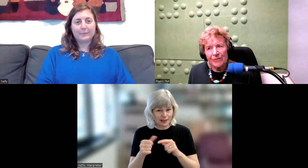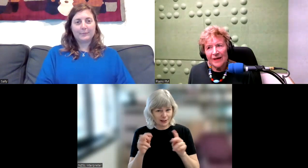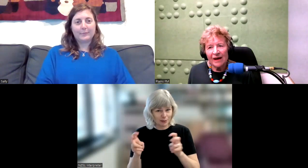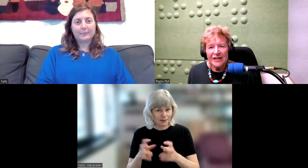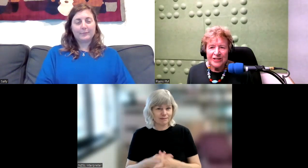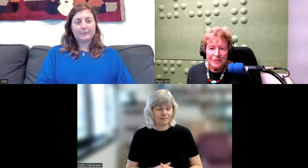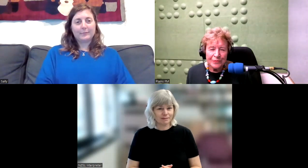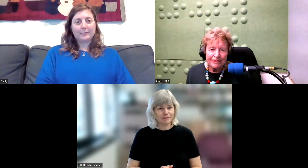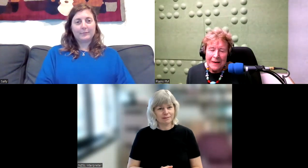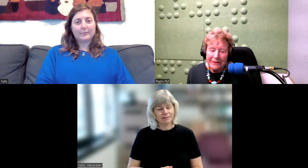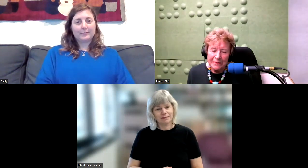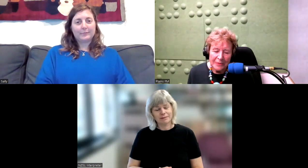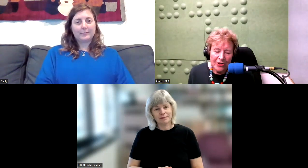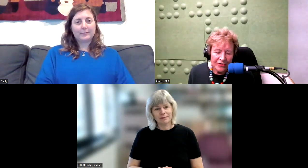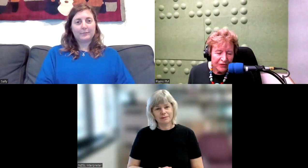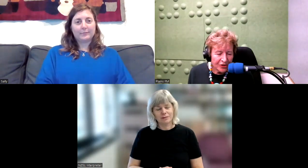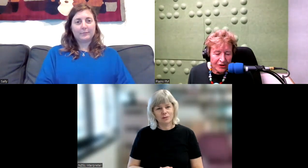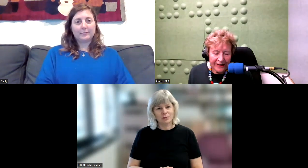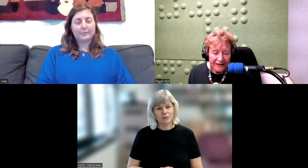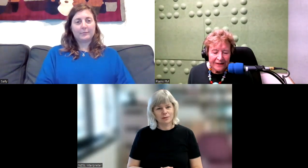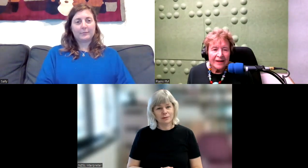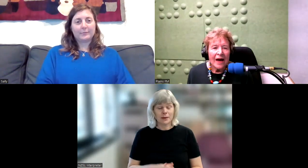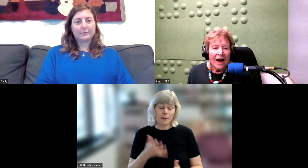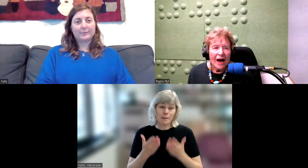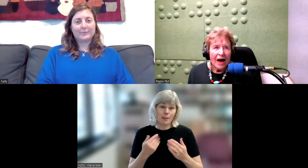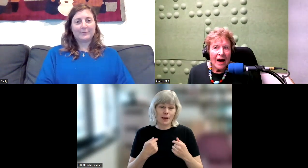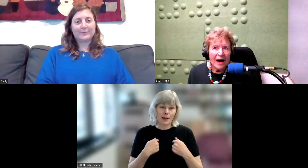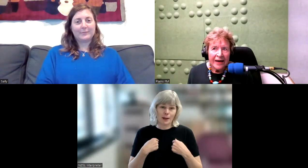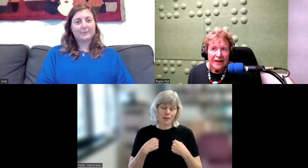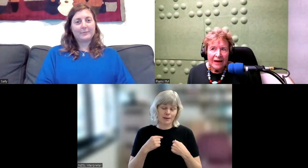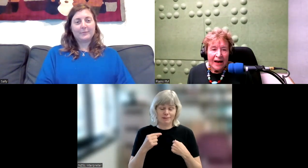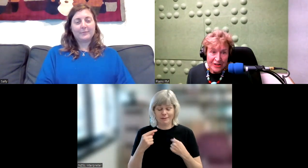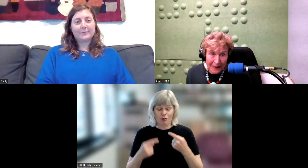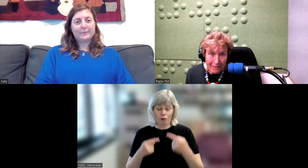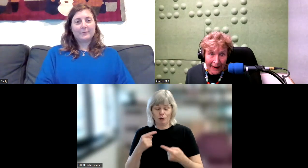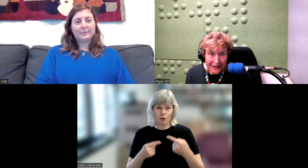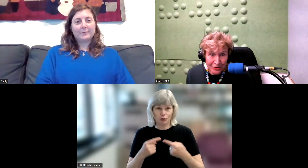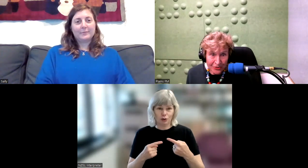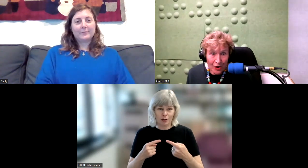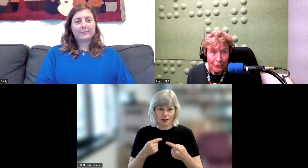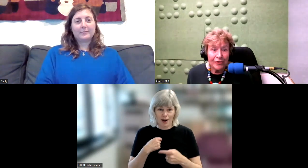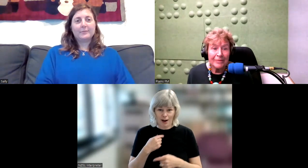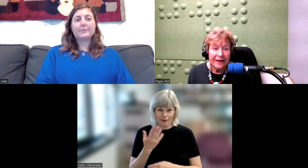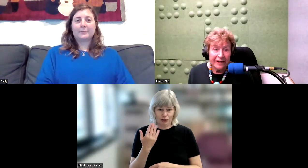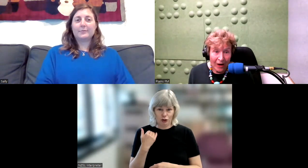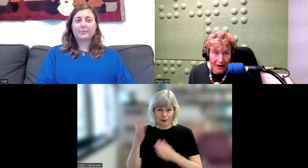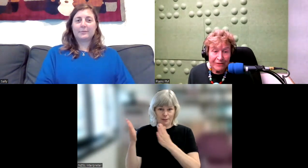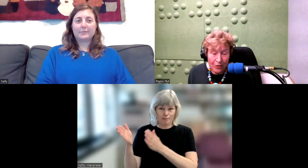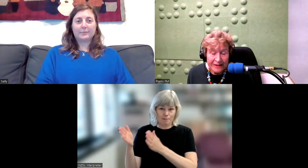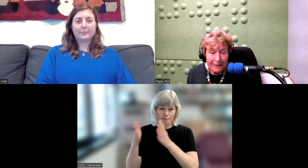I just maybe a little bit controversial here. I have just come back, as you know, from being away for quite a